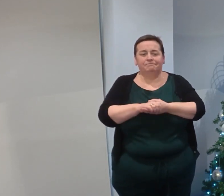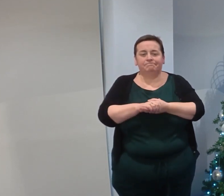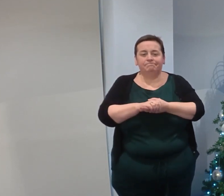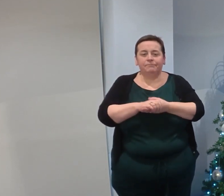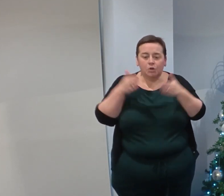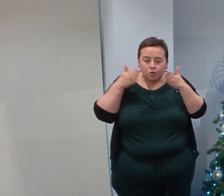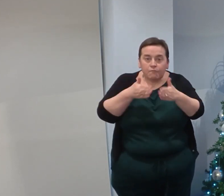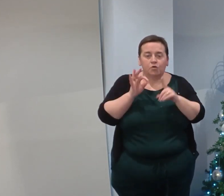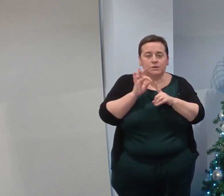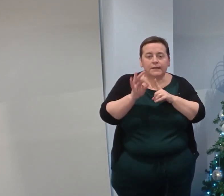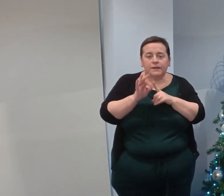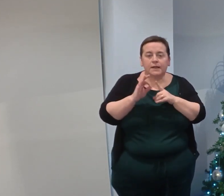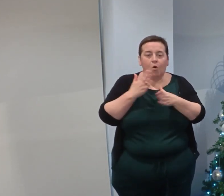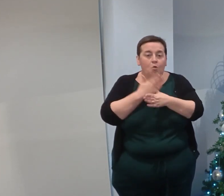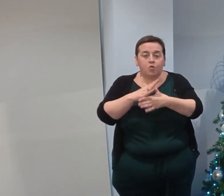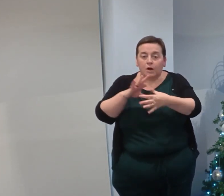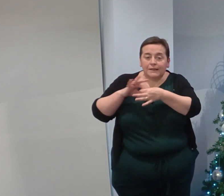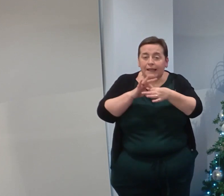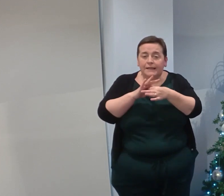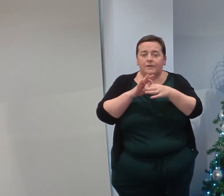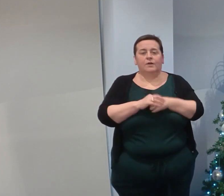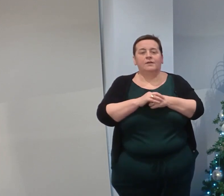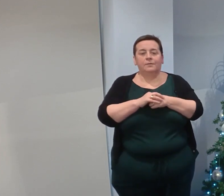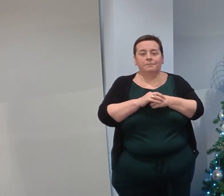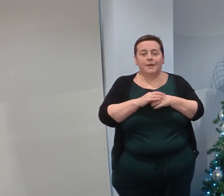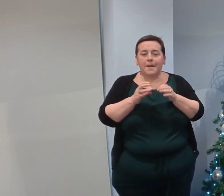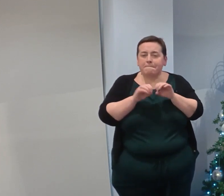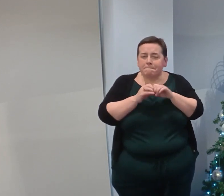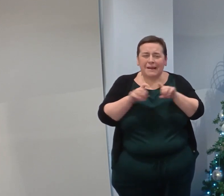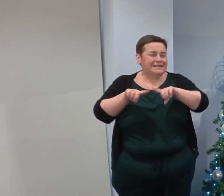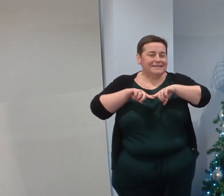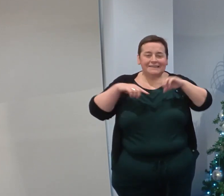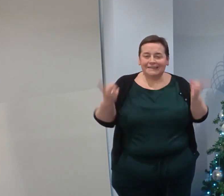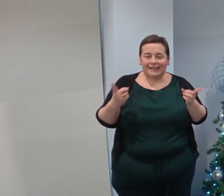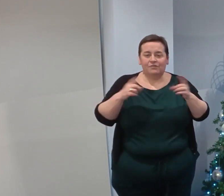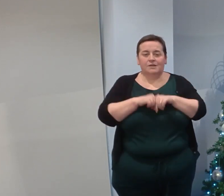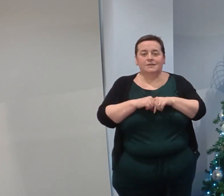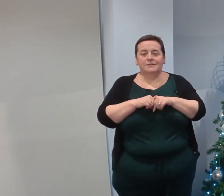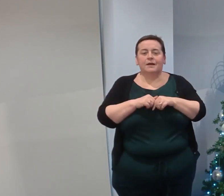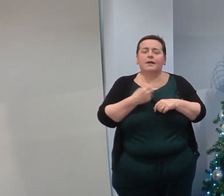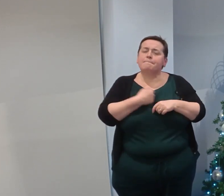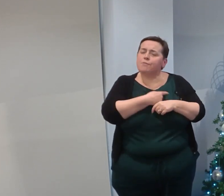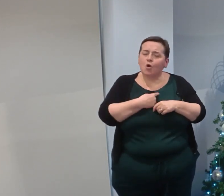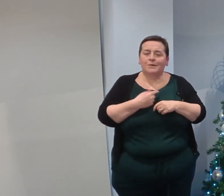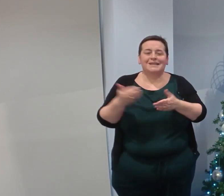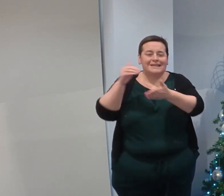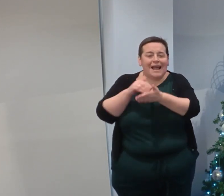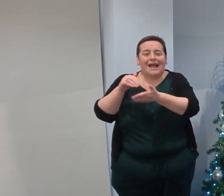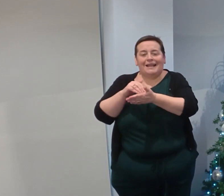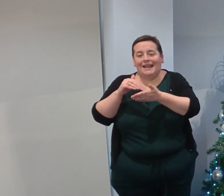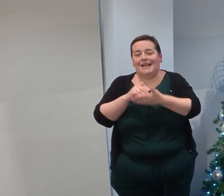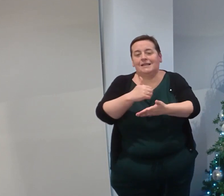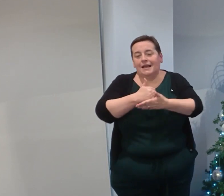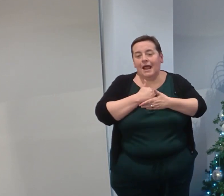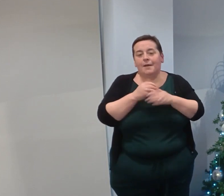It's the attention to detail working together effectively and efficiently that makes the difference. And it does contribute